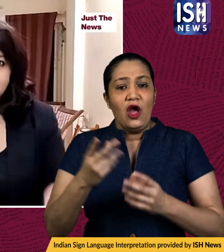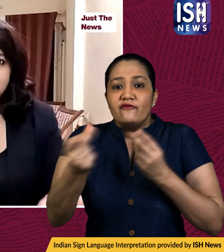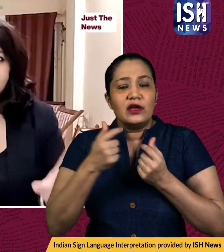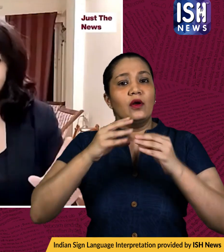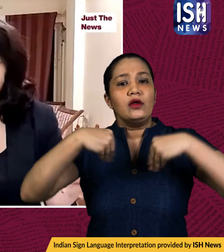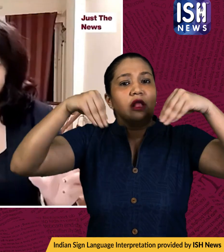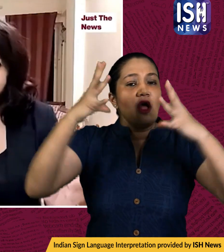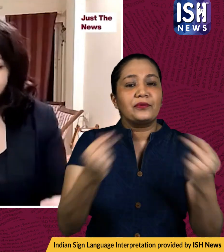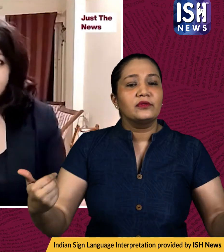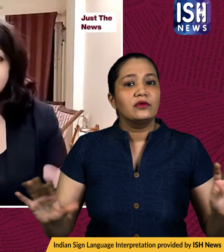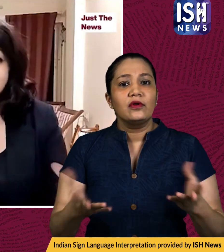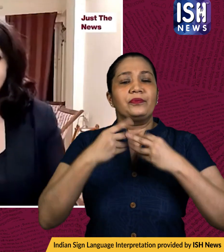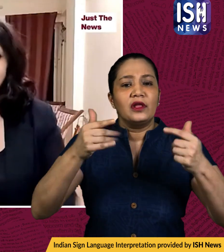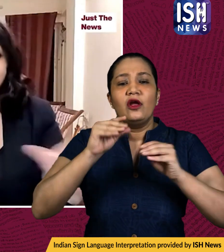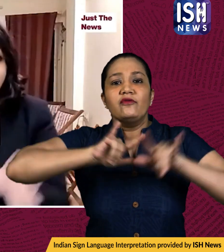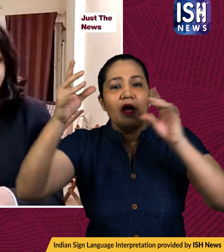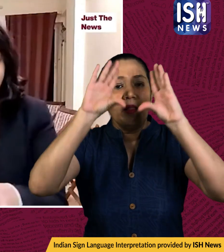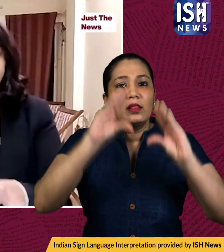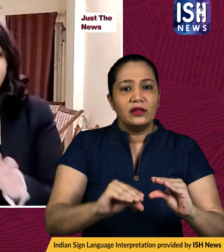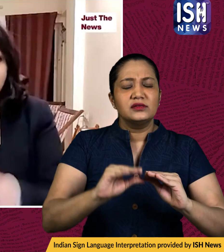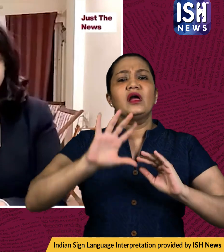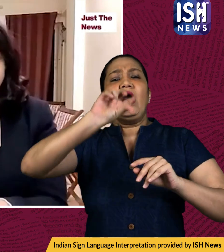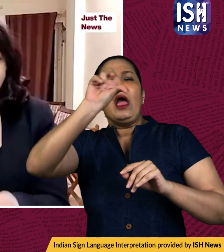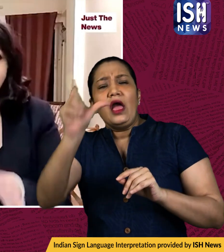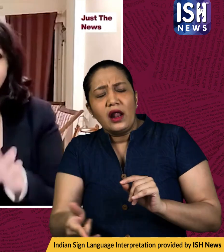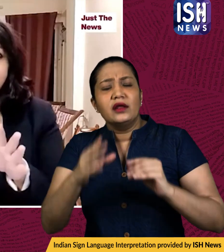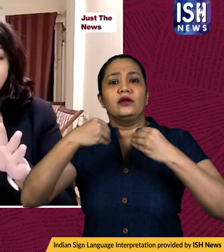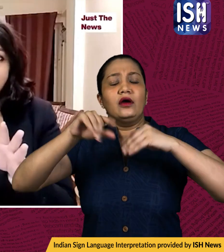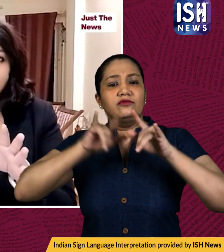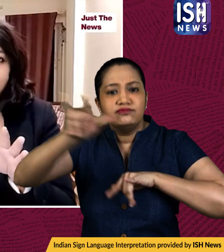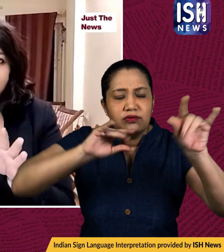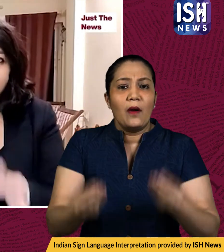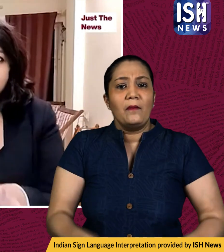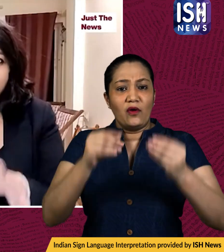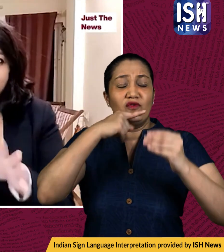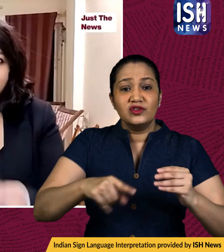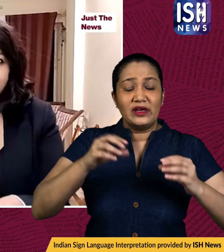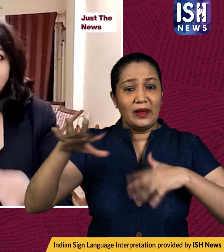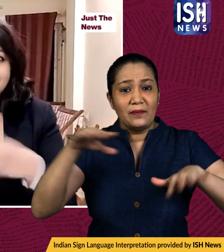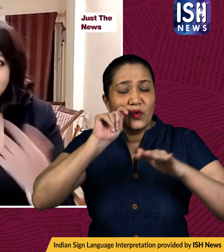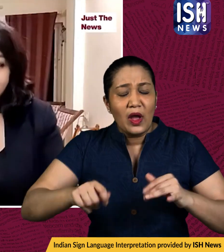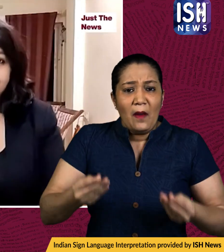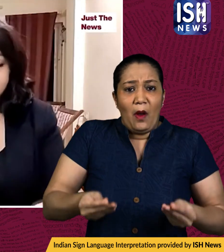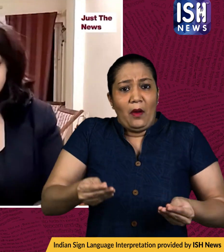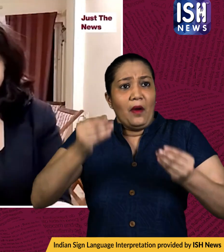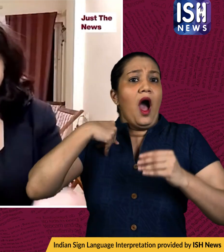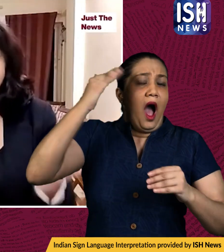initially there were only a few flights that number increased much later when uh russia's invasion on ukraine sort of intensified